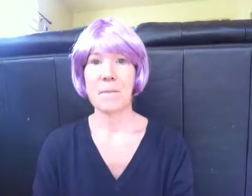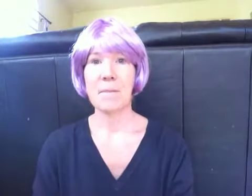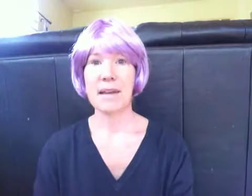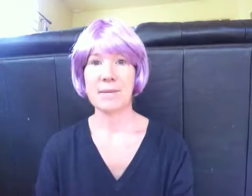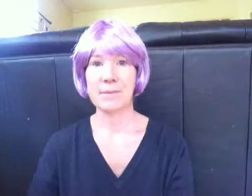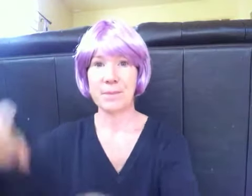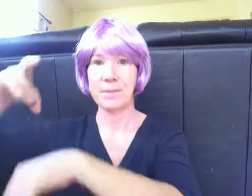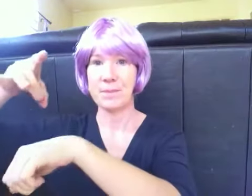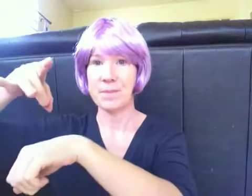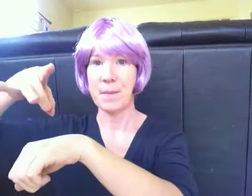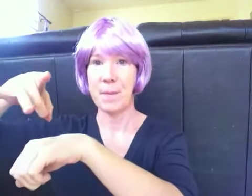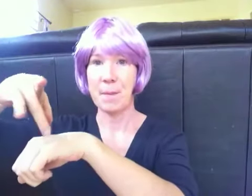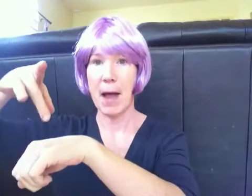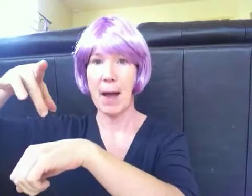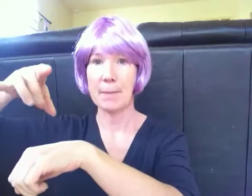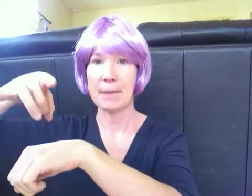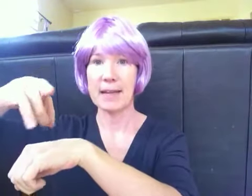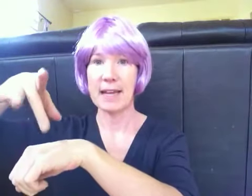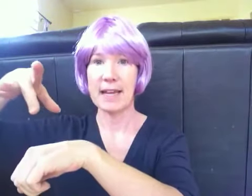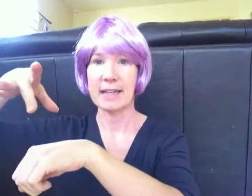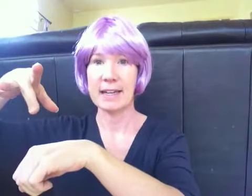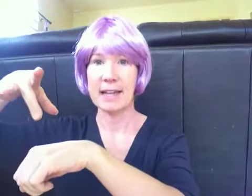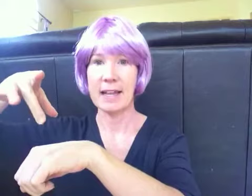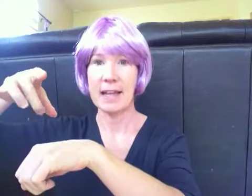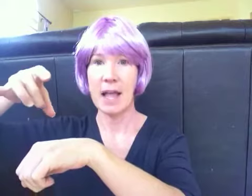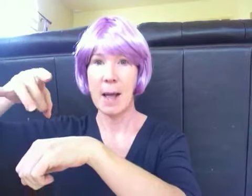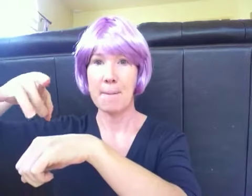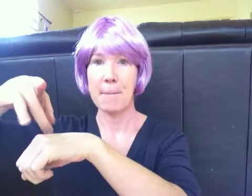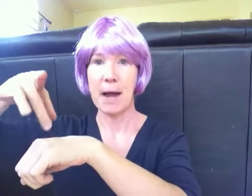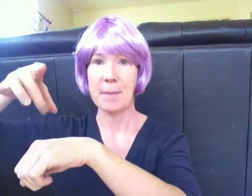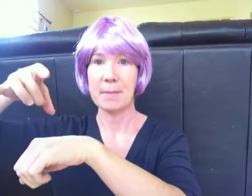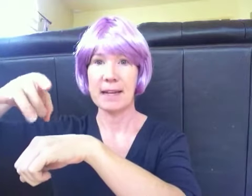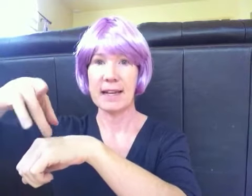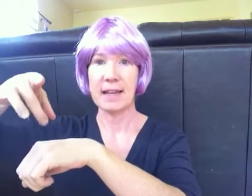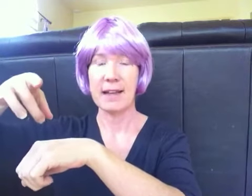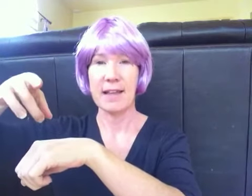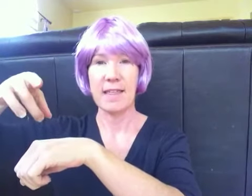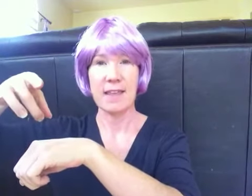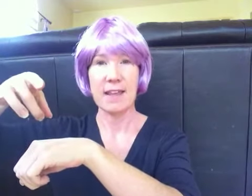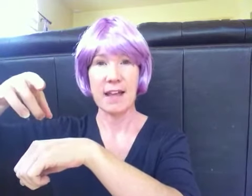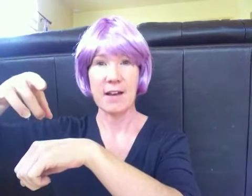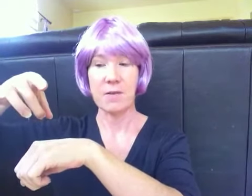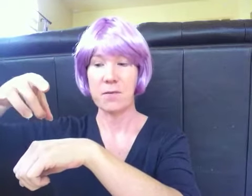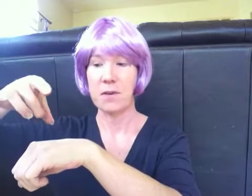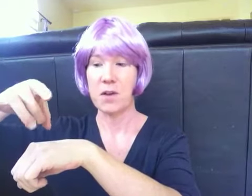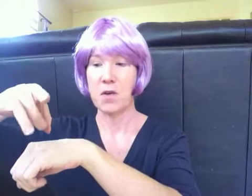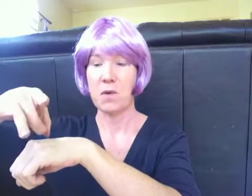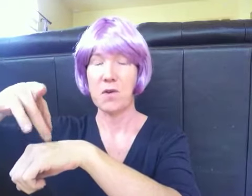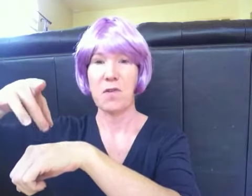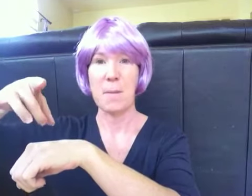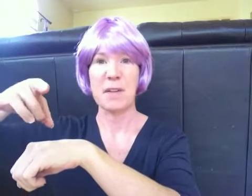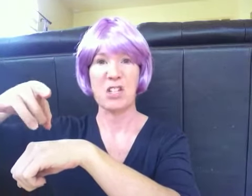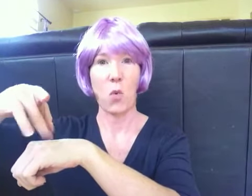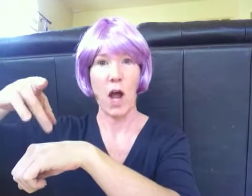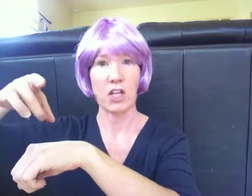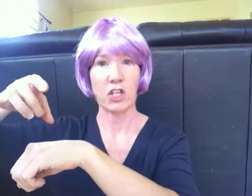Pumpkin. Pumpkin. Pumpkin. Think of when you thump a squash.